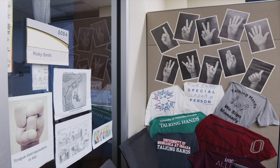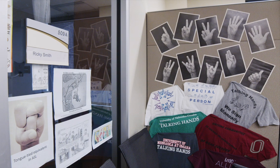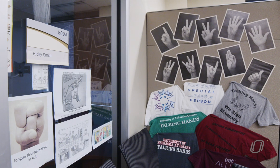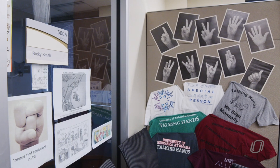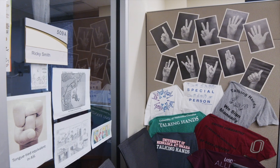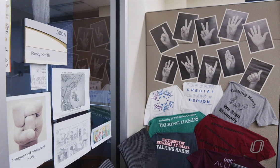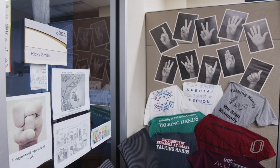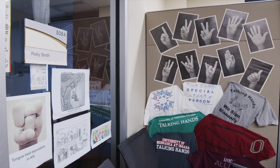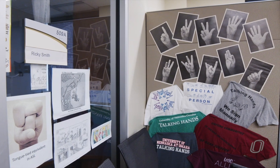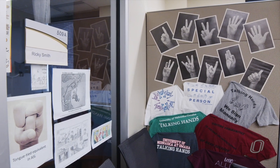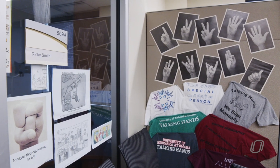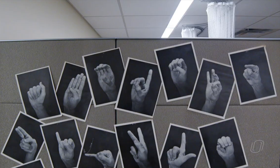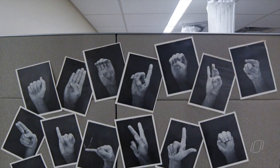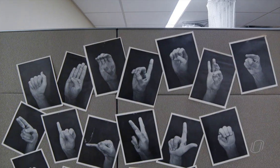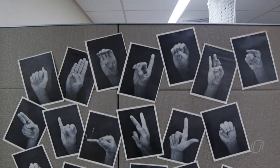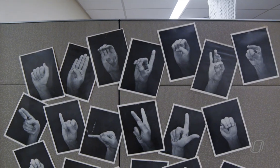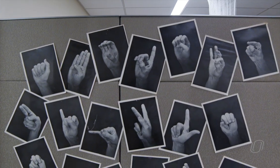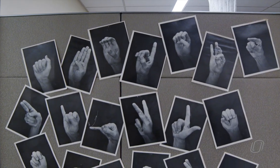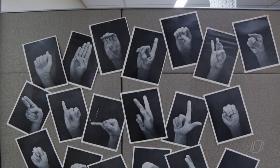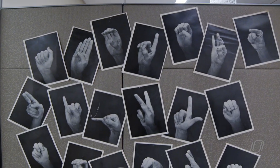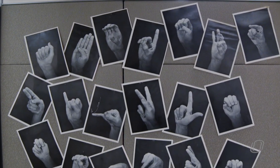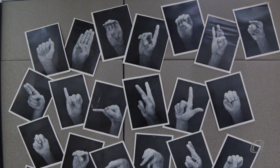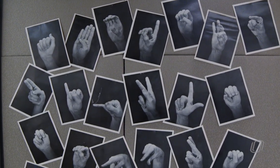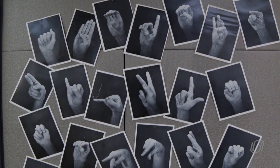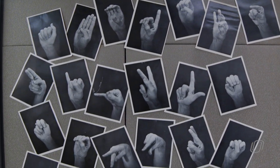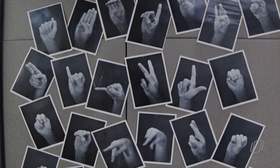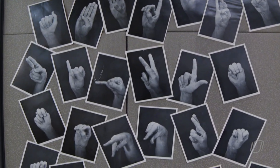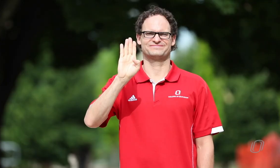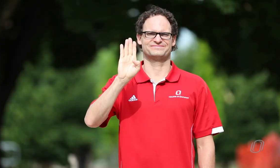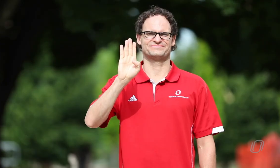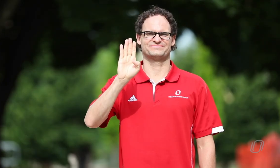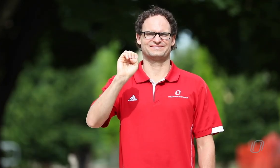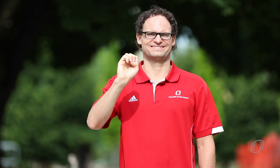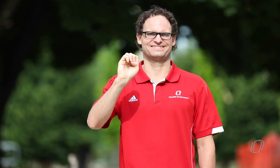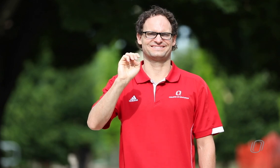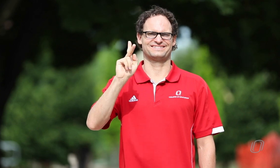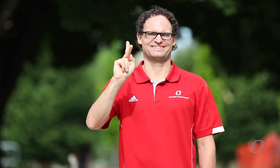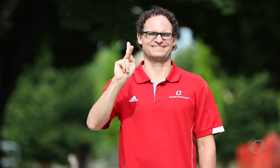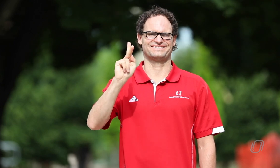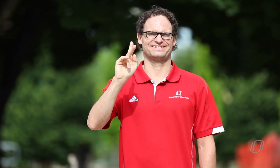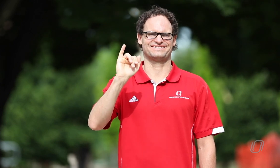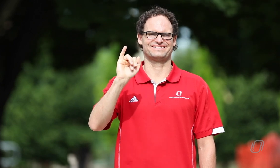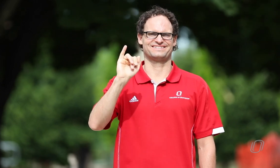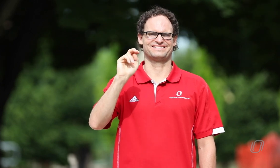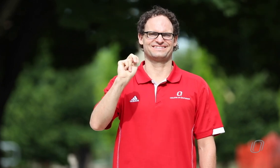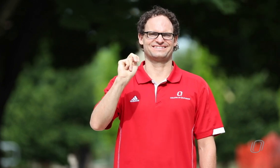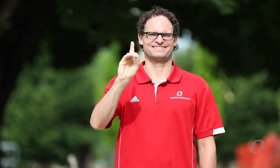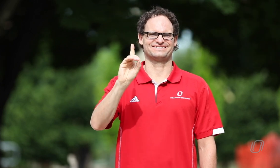multiple deaf professors on hand that teach our lower-level ASL courses and actual professional interpreters who work in the field who come and